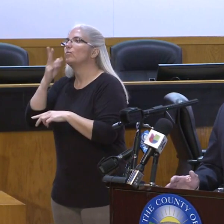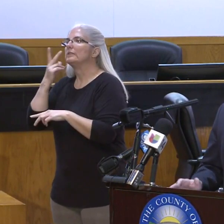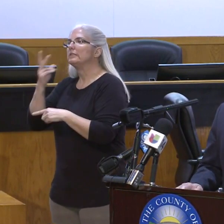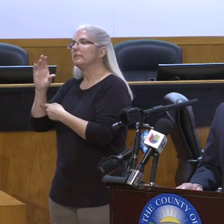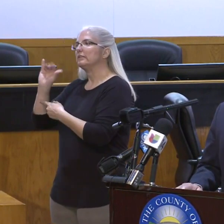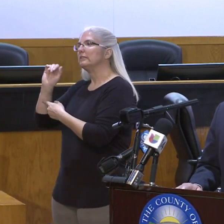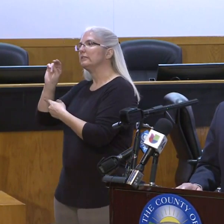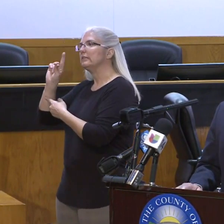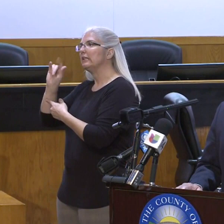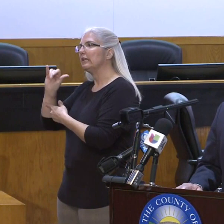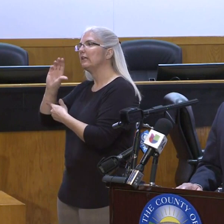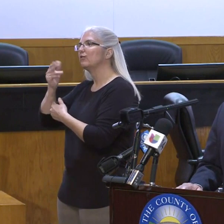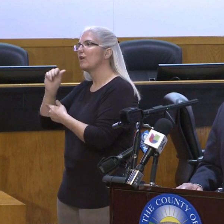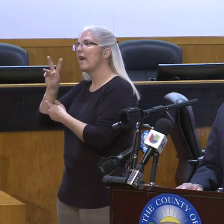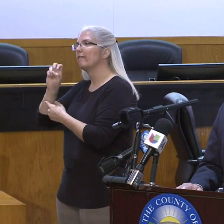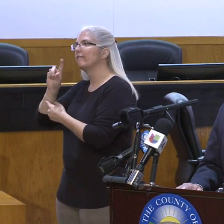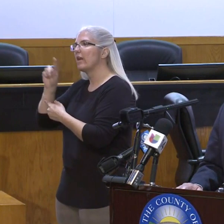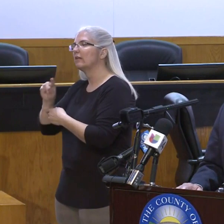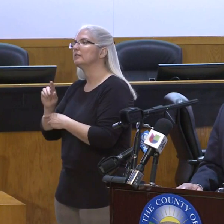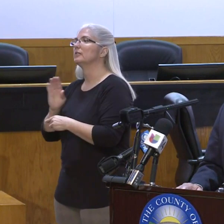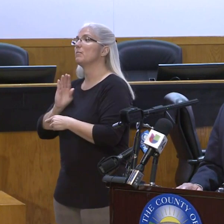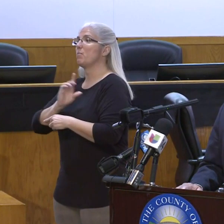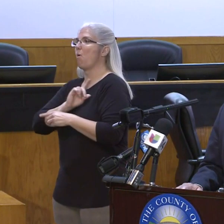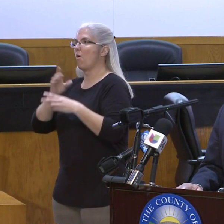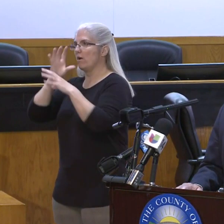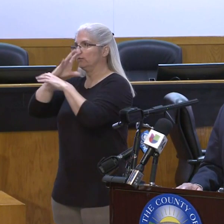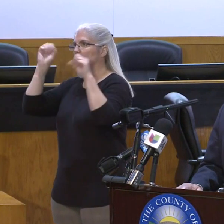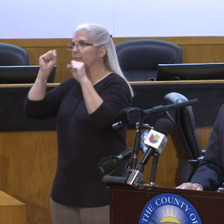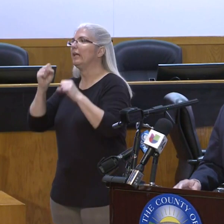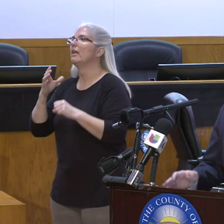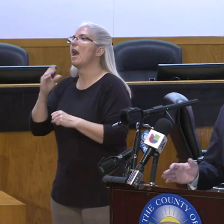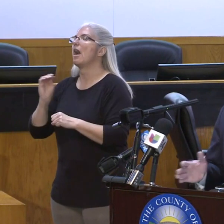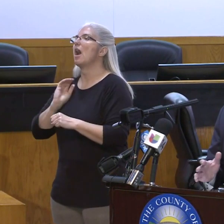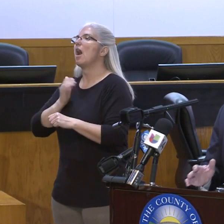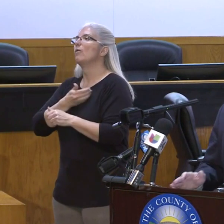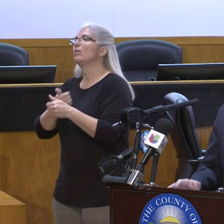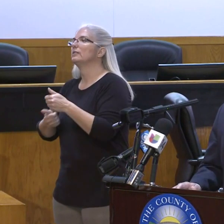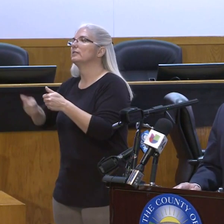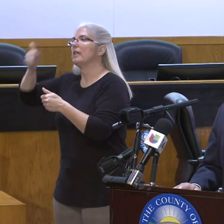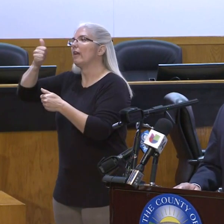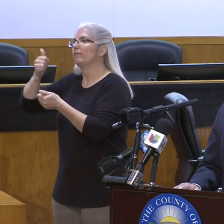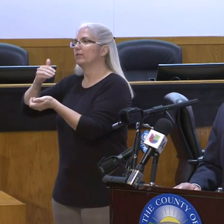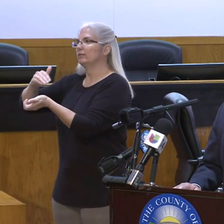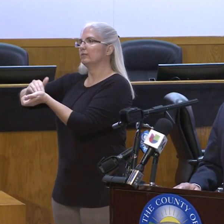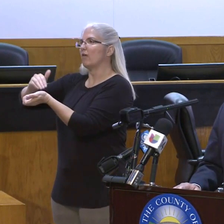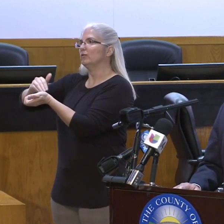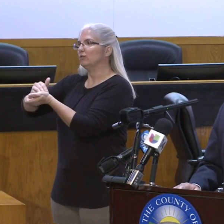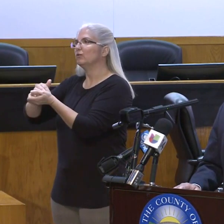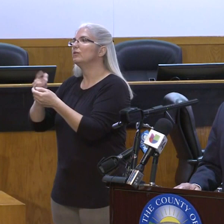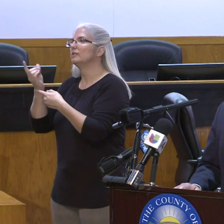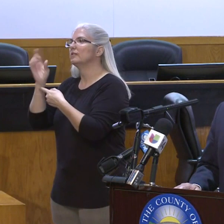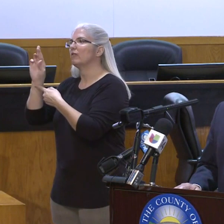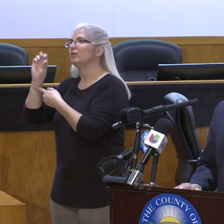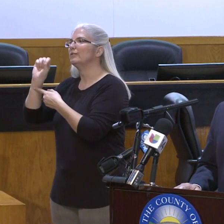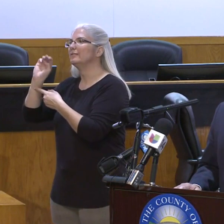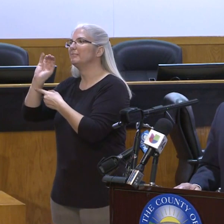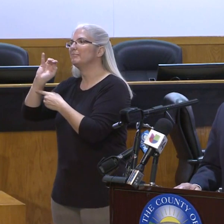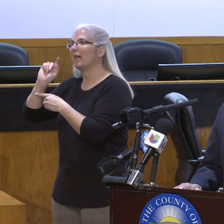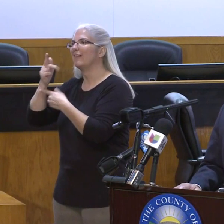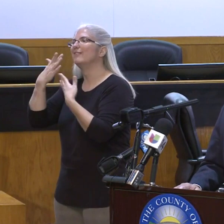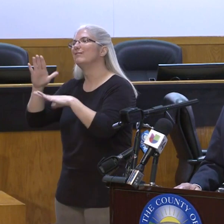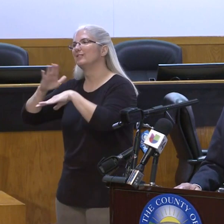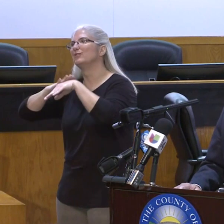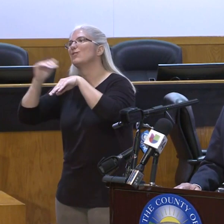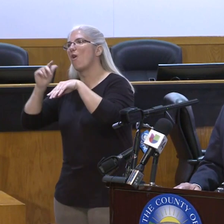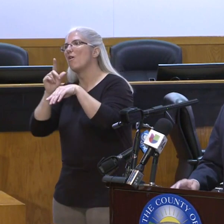I want to note that our chief executive Dr. Smith has been called on a different matter that he had to attend